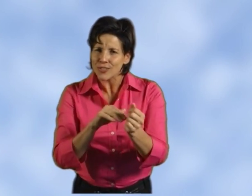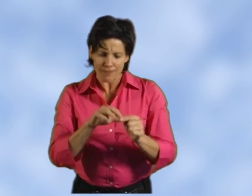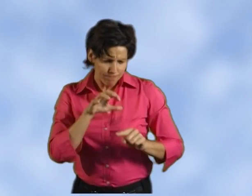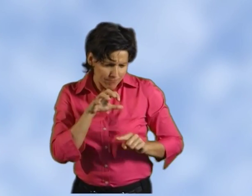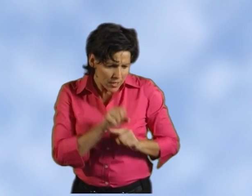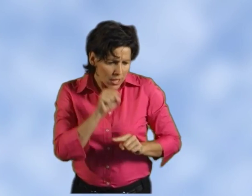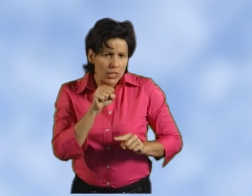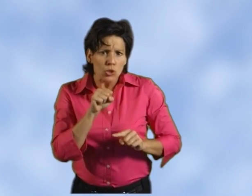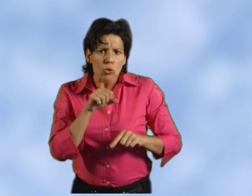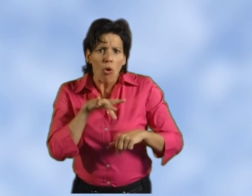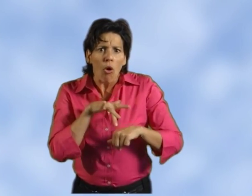problems.